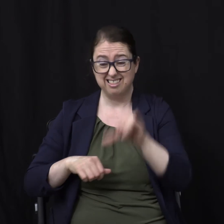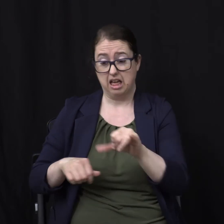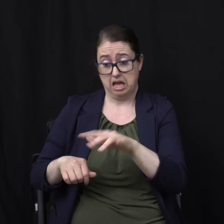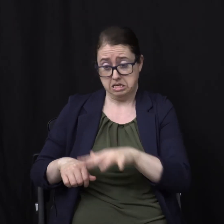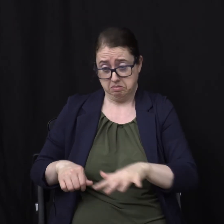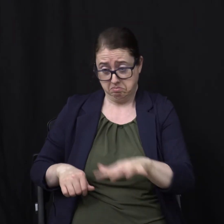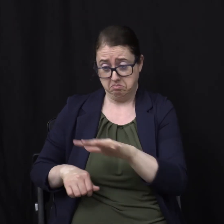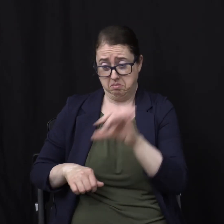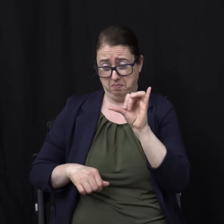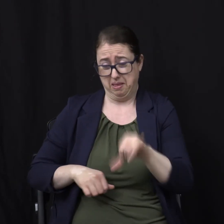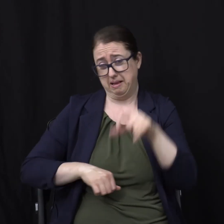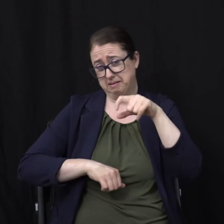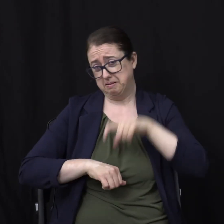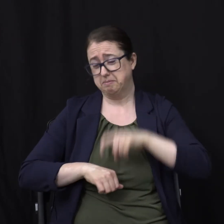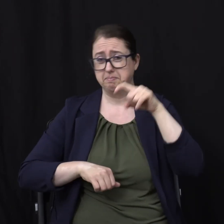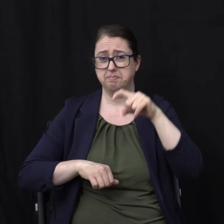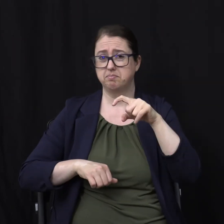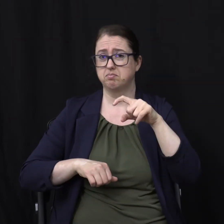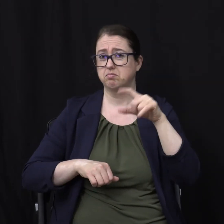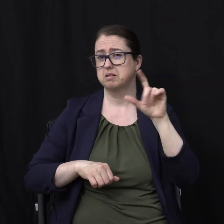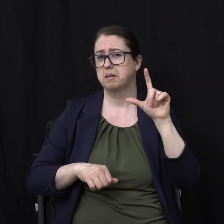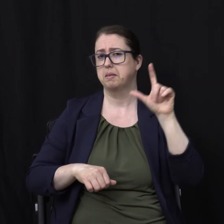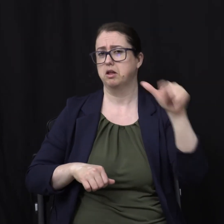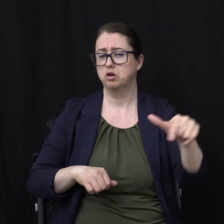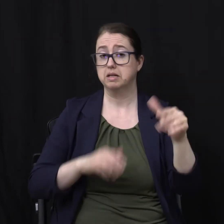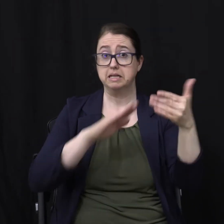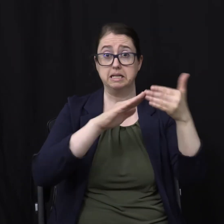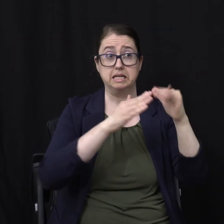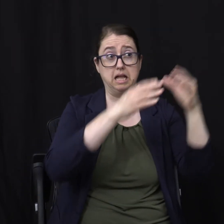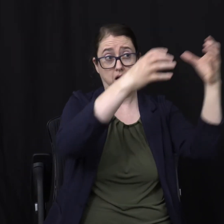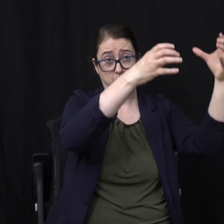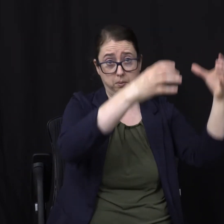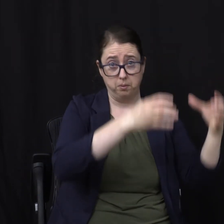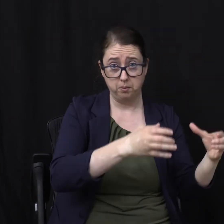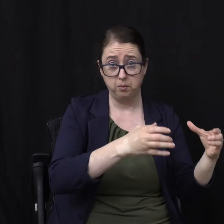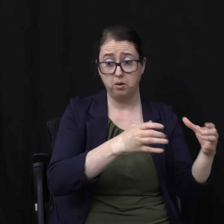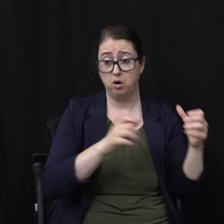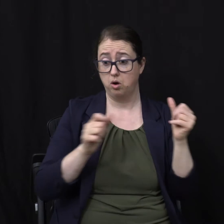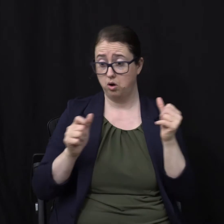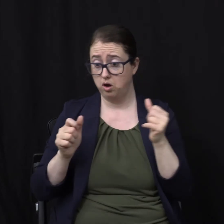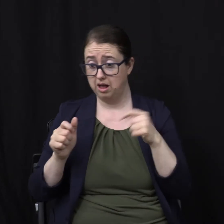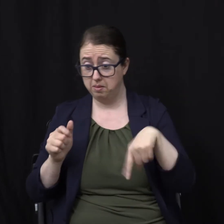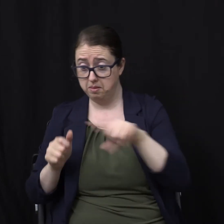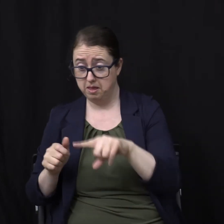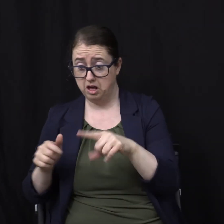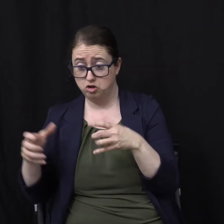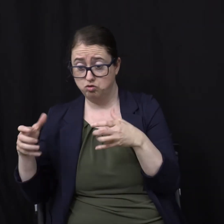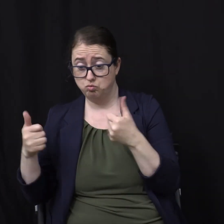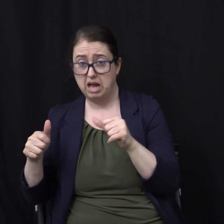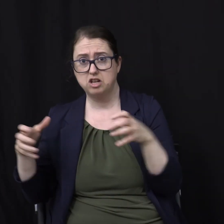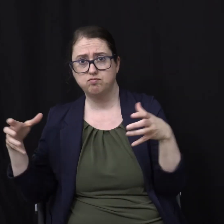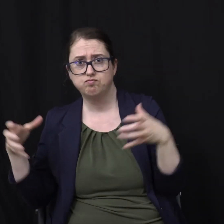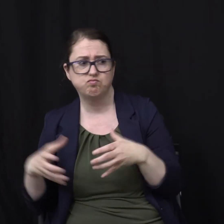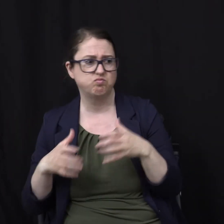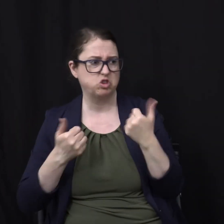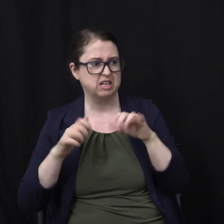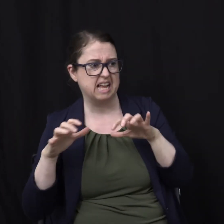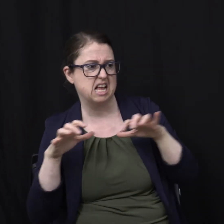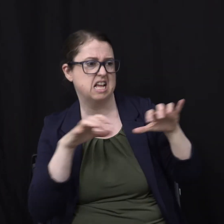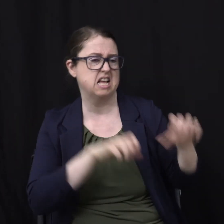place And at that time In the future When the city is there And they're upon the earth Trying to assault And overtake the city of God The